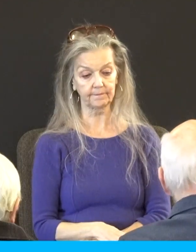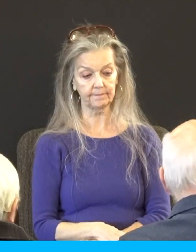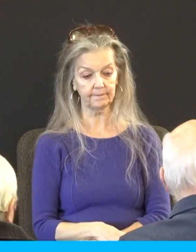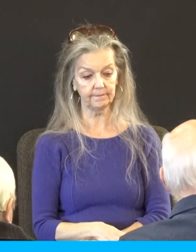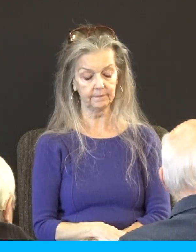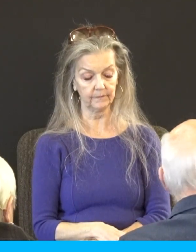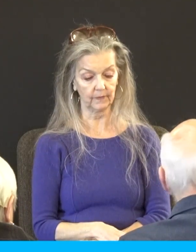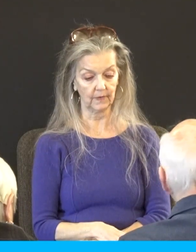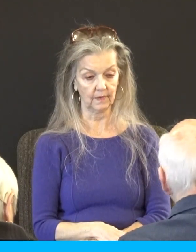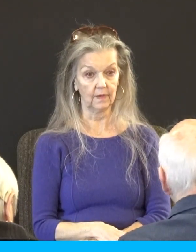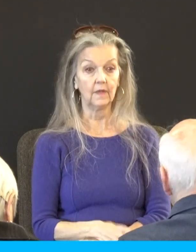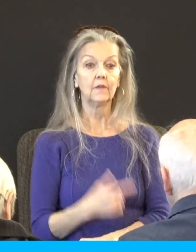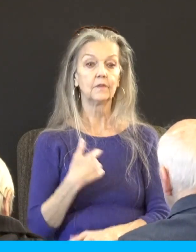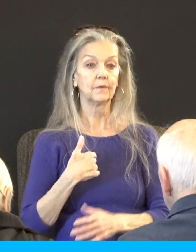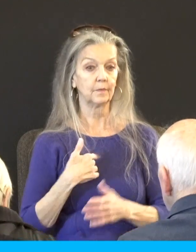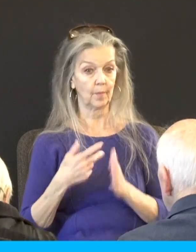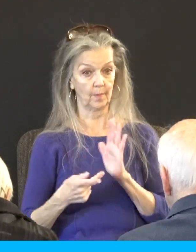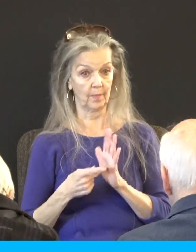So when I wrote to you out of mutts affliction